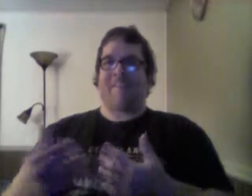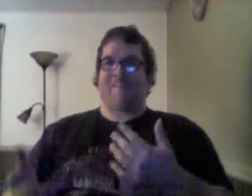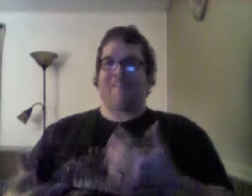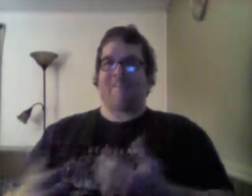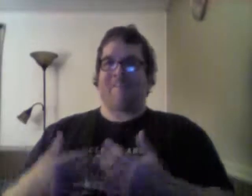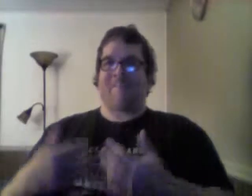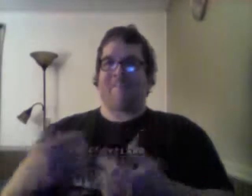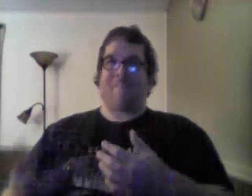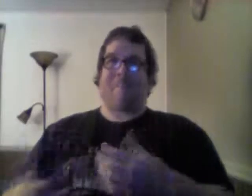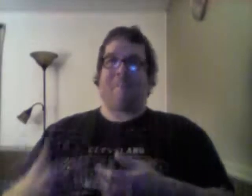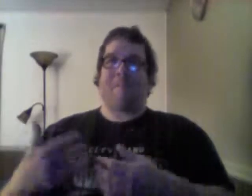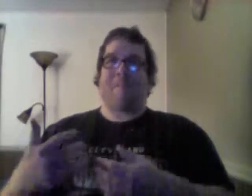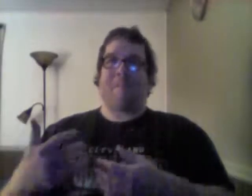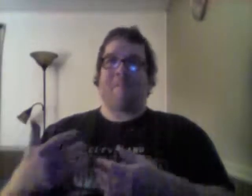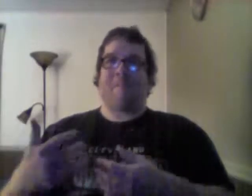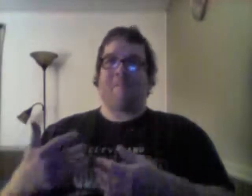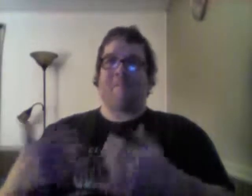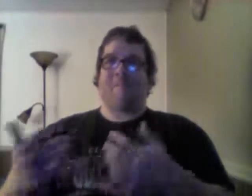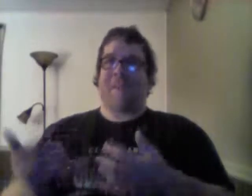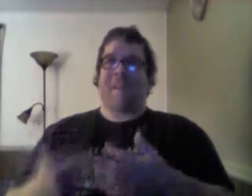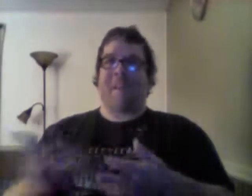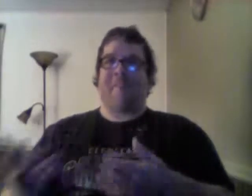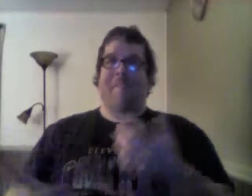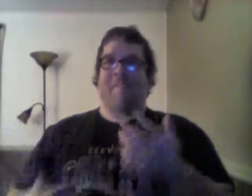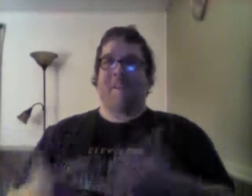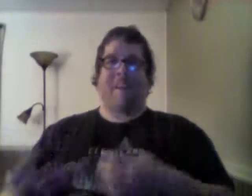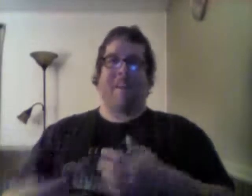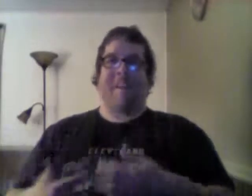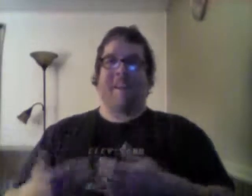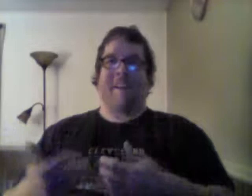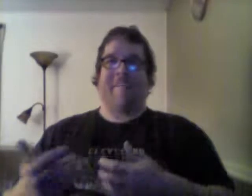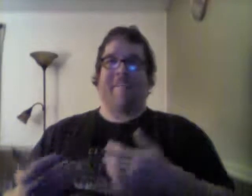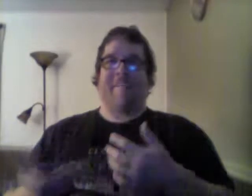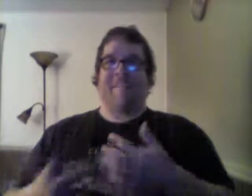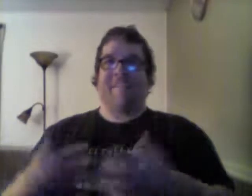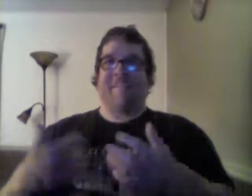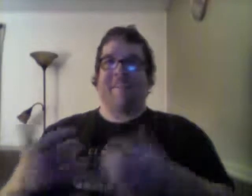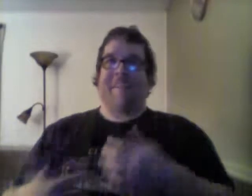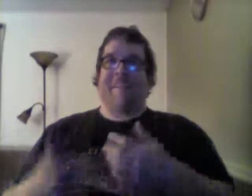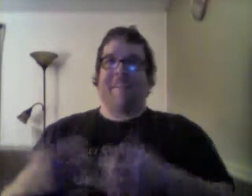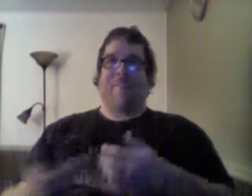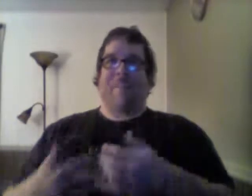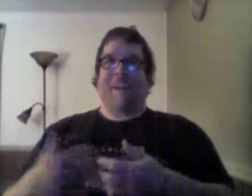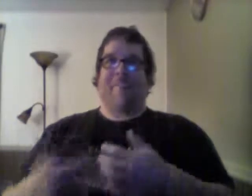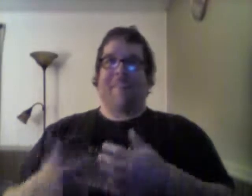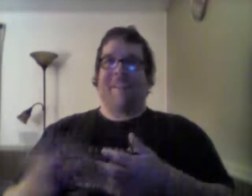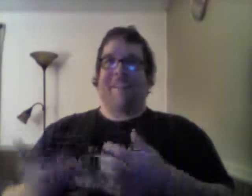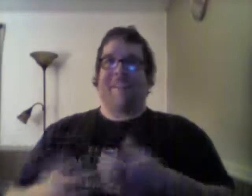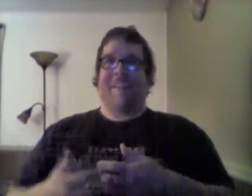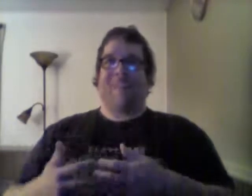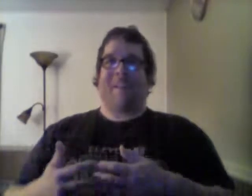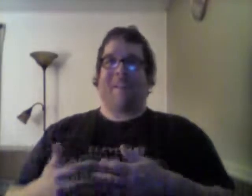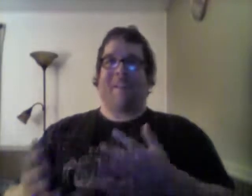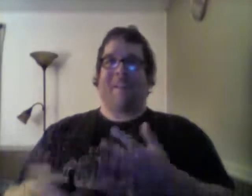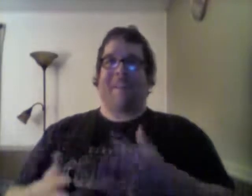remembering, you know, being 11 around 99 or whatever. You know, like, that movie had me kind of, like, smiling. Like,